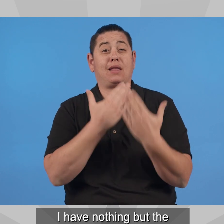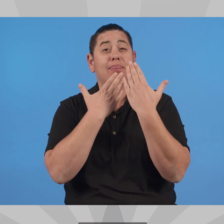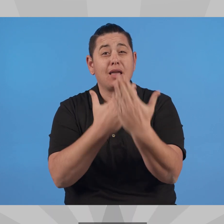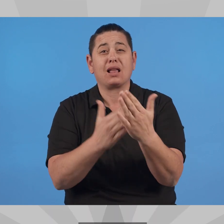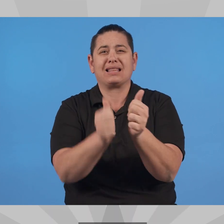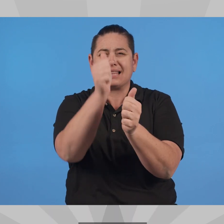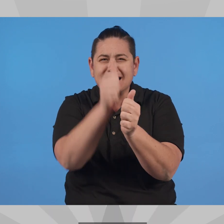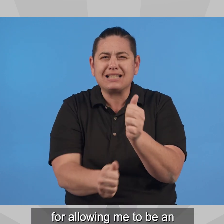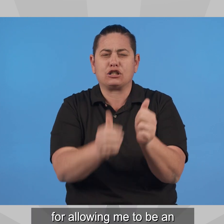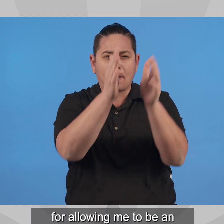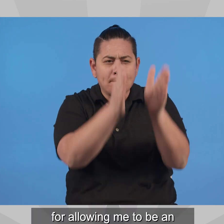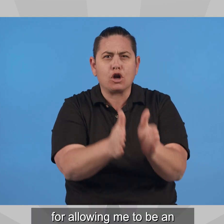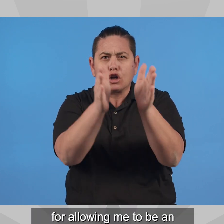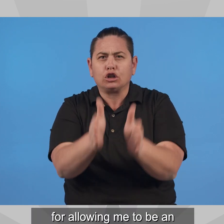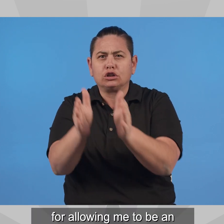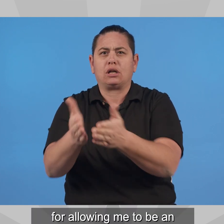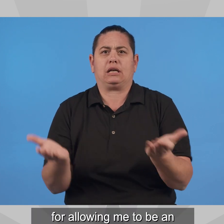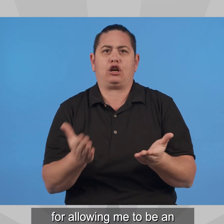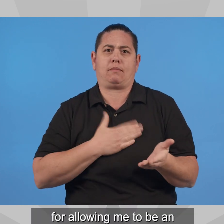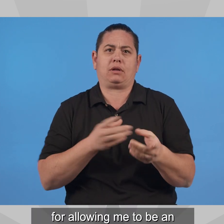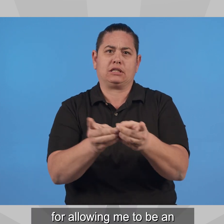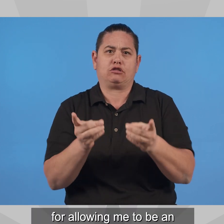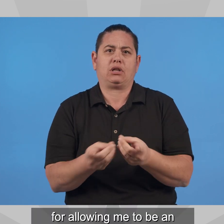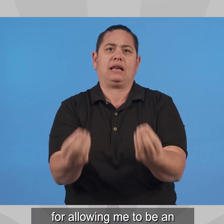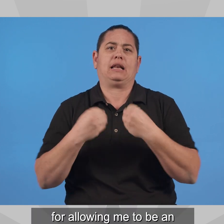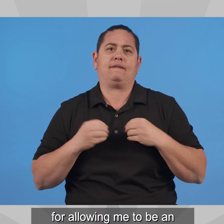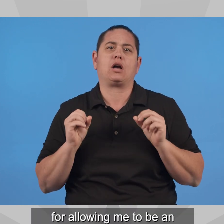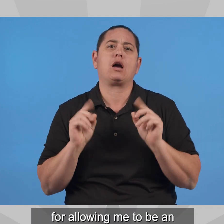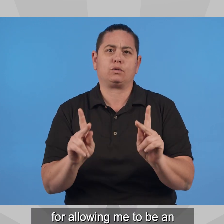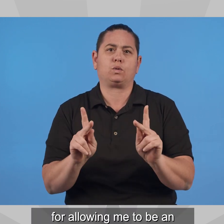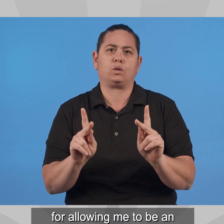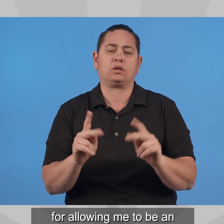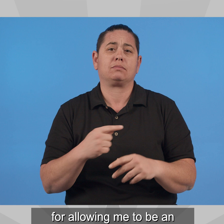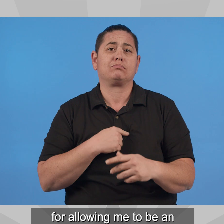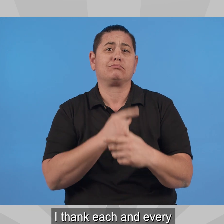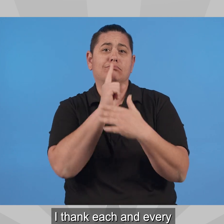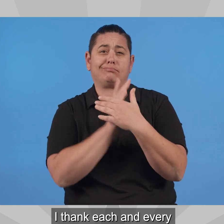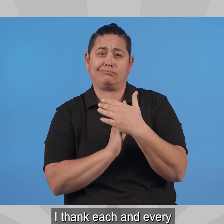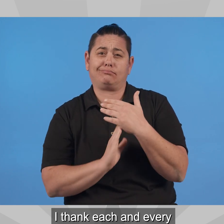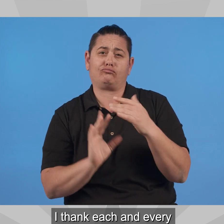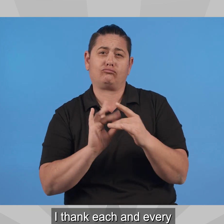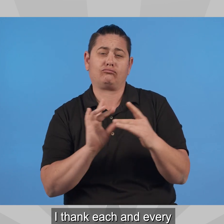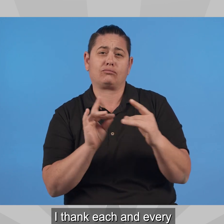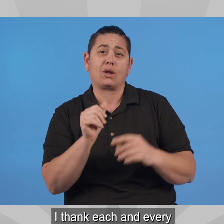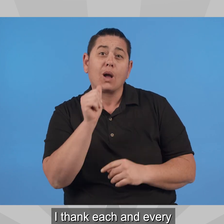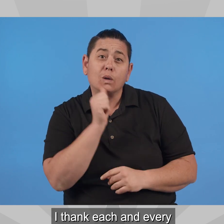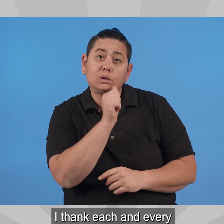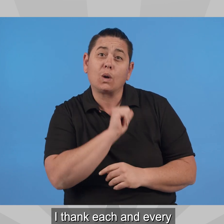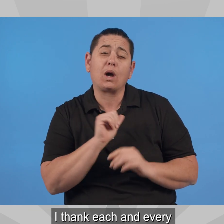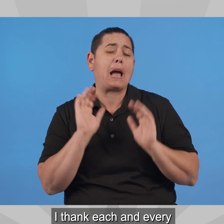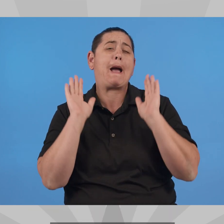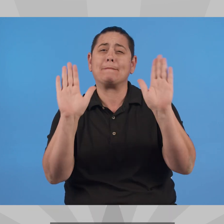gratitude for the state for allowing me to be an intricate part of my community. I thank each and every one of my